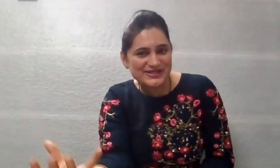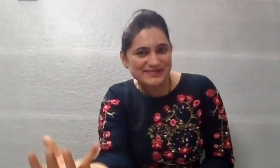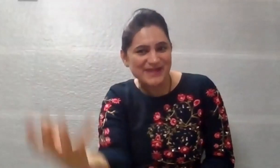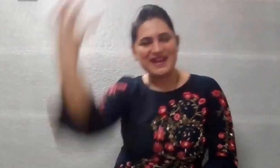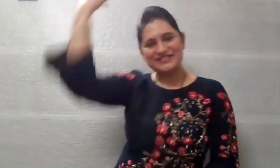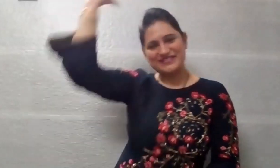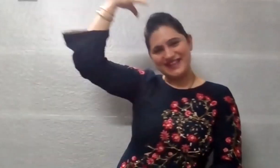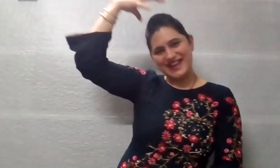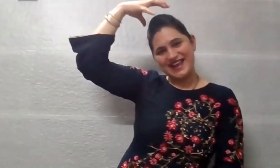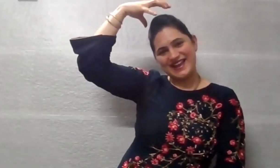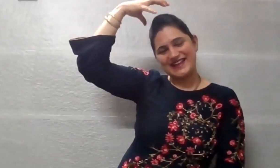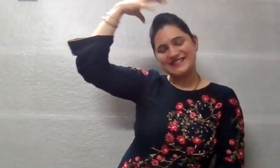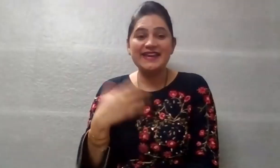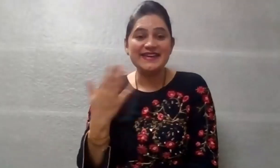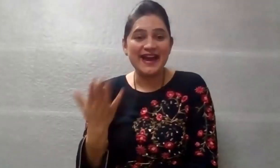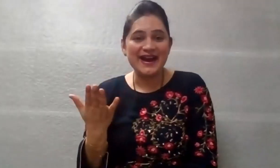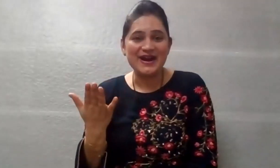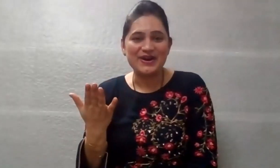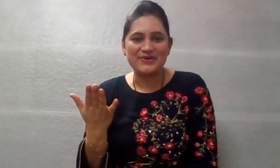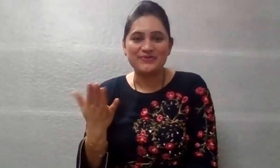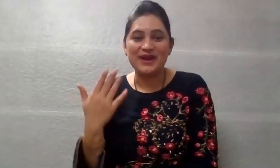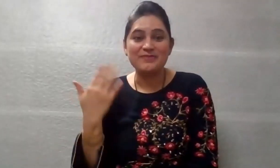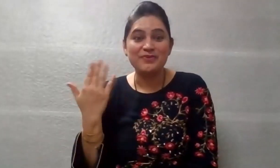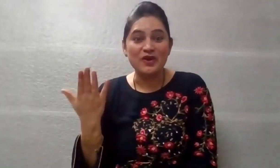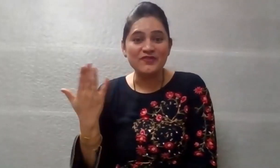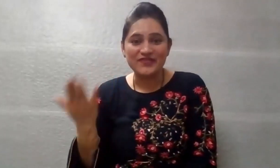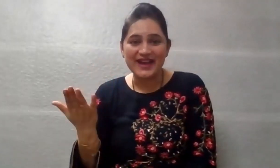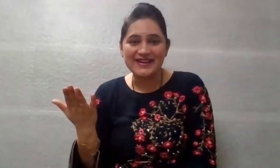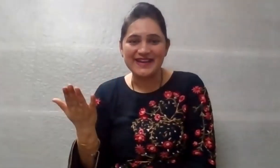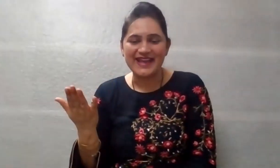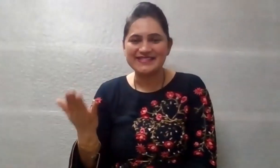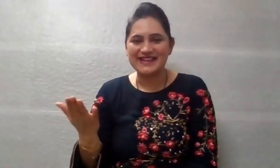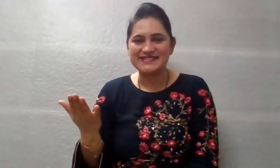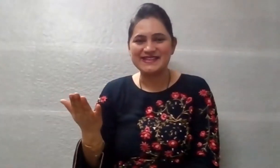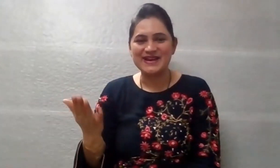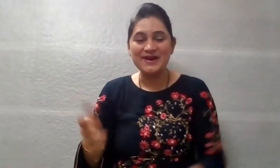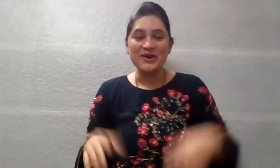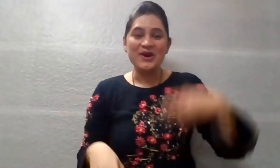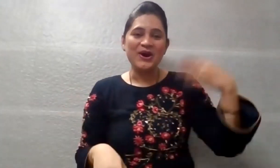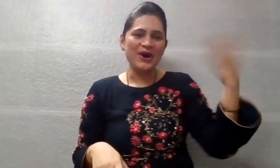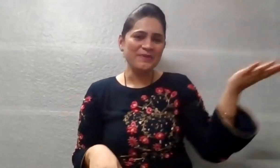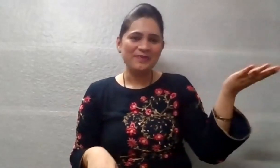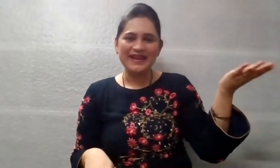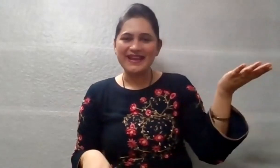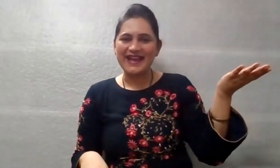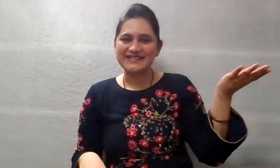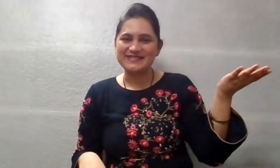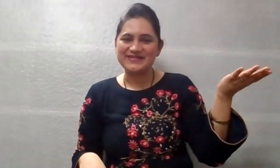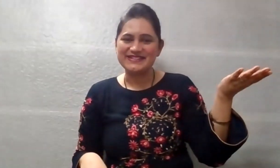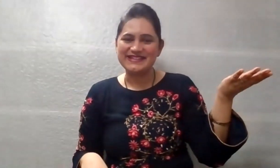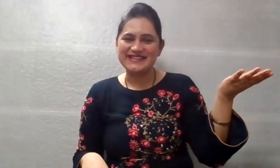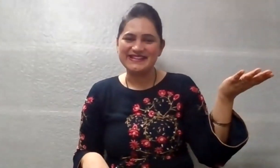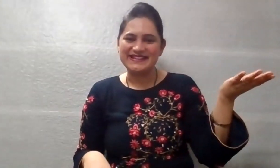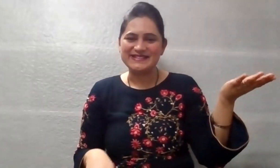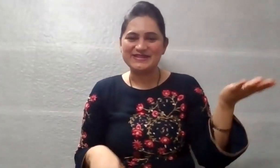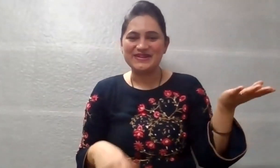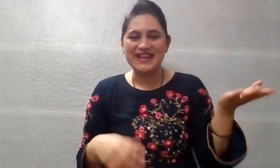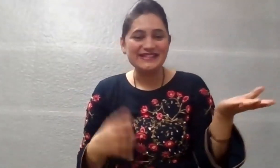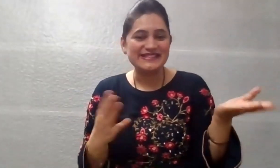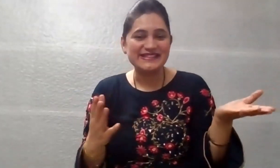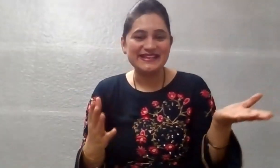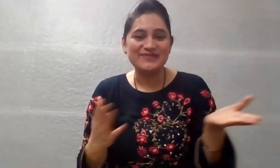Here goes my magic hat. And now, one more fun and that's a home play activities.